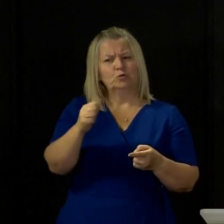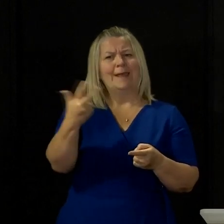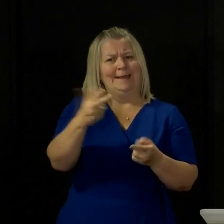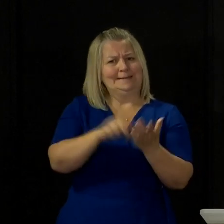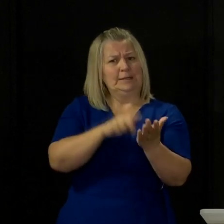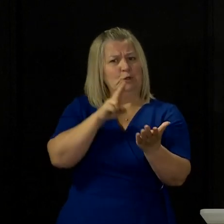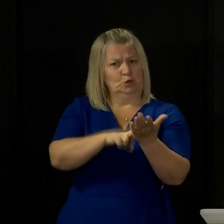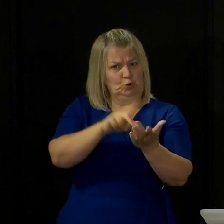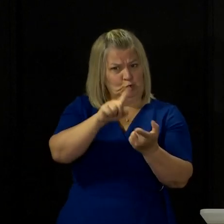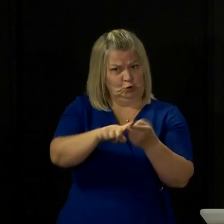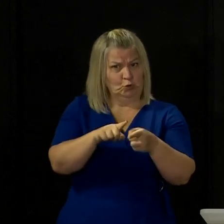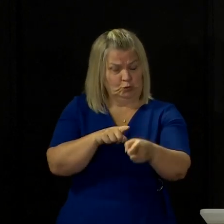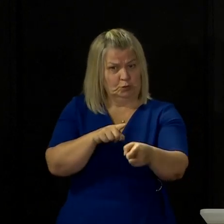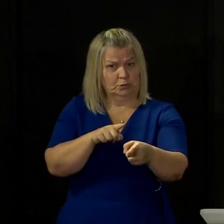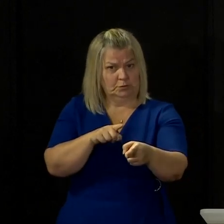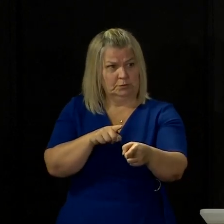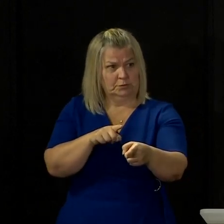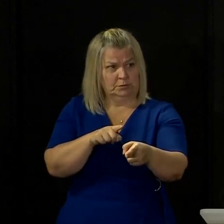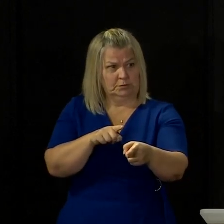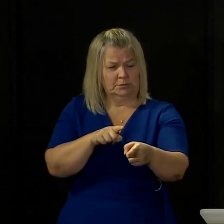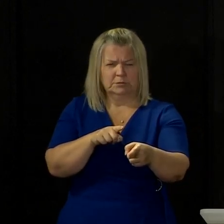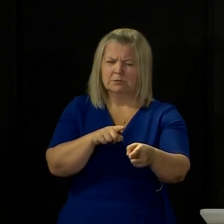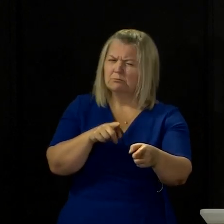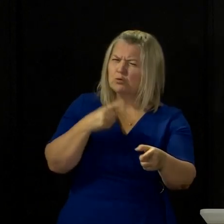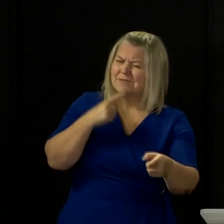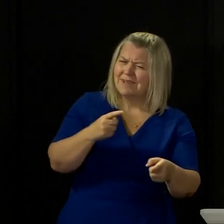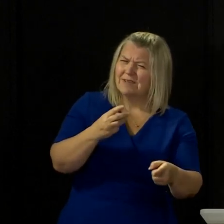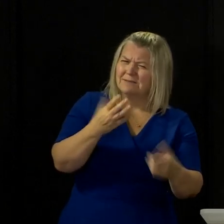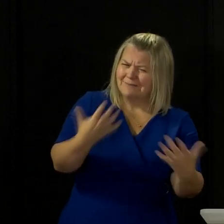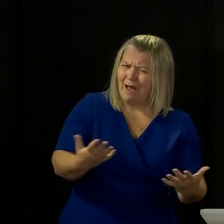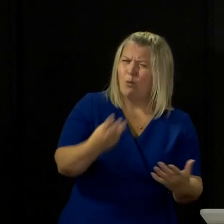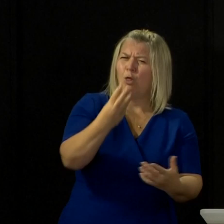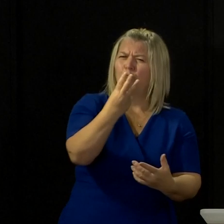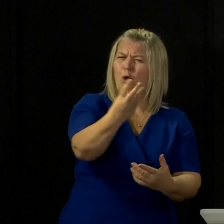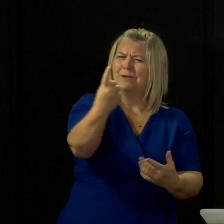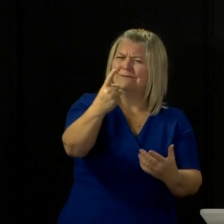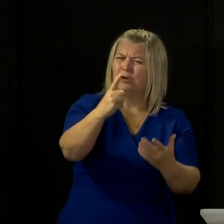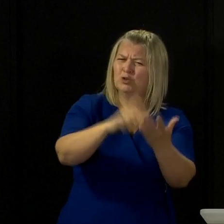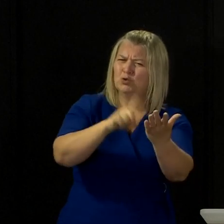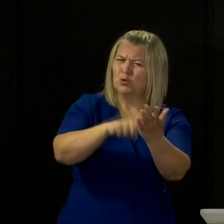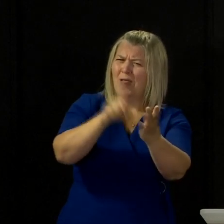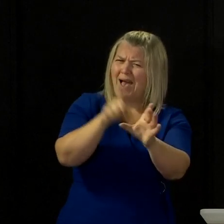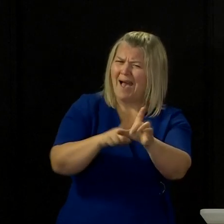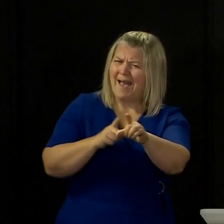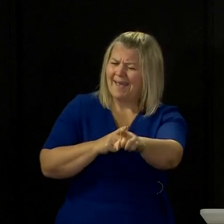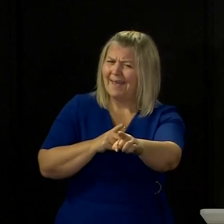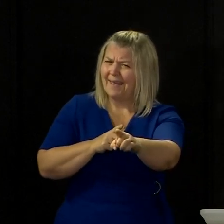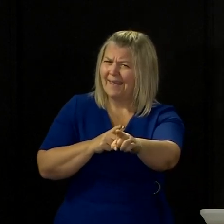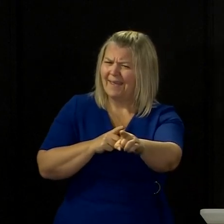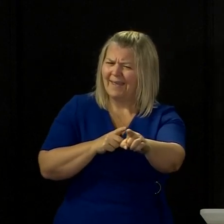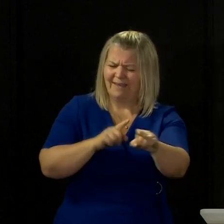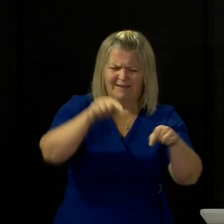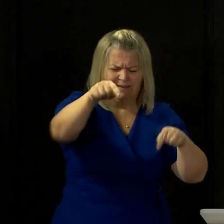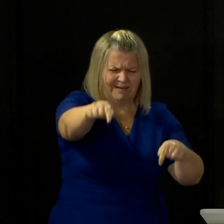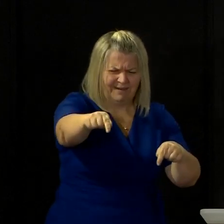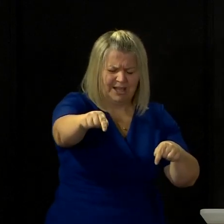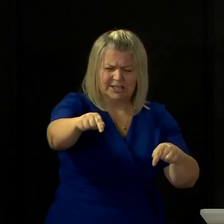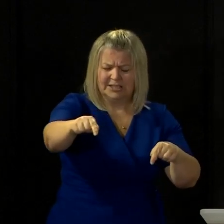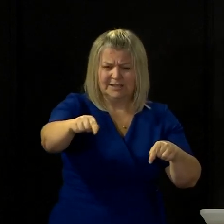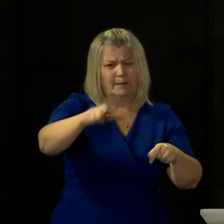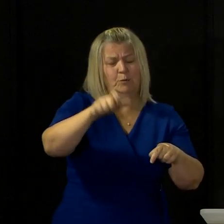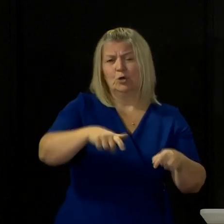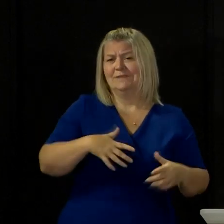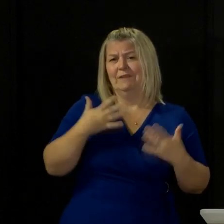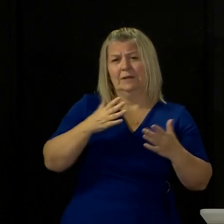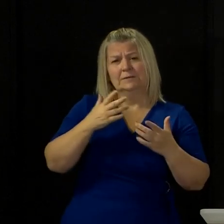obviously you've just updated that guidance now to the 31st of July, and this patient has told us in the last few minutes that she honestly feels like she could